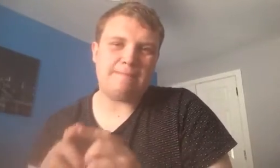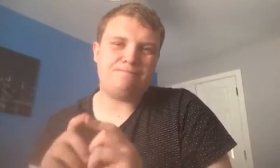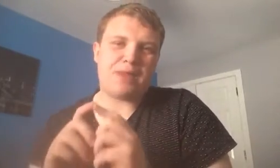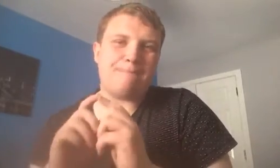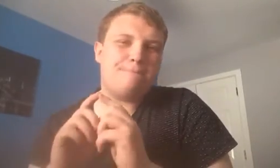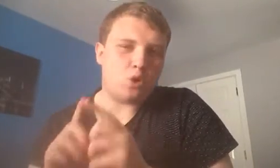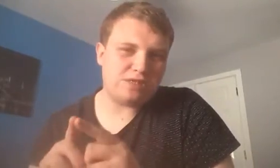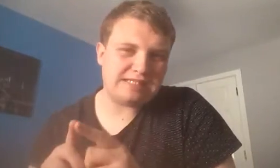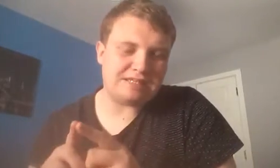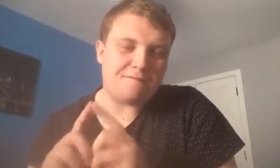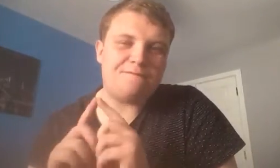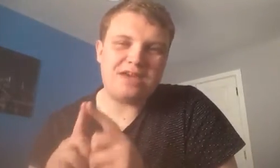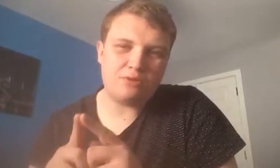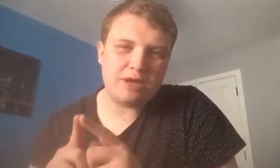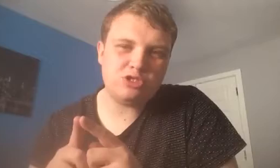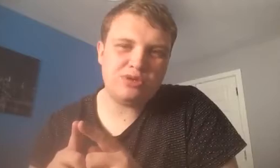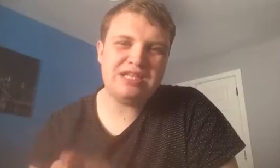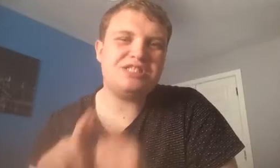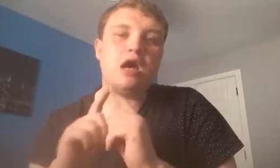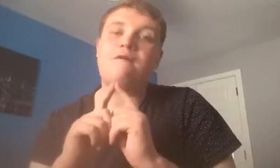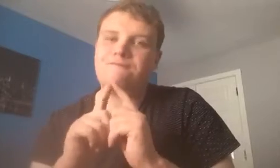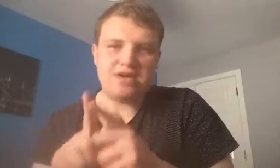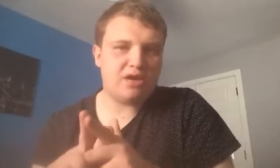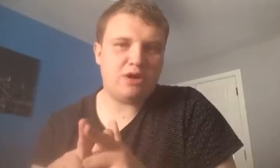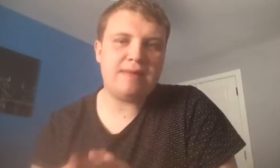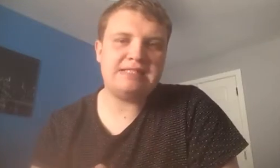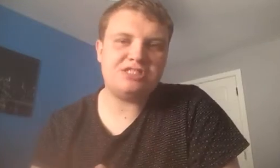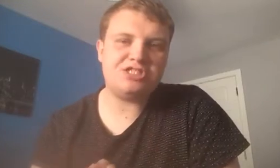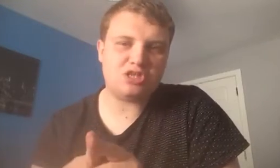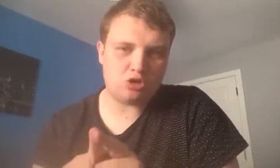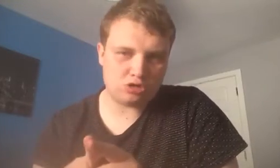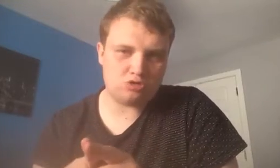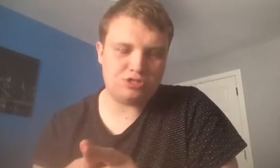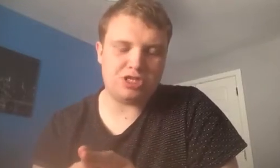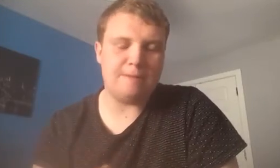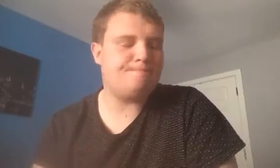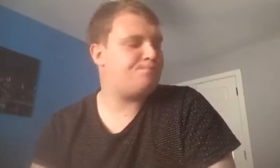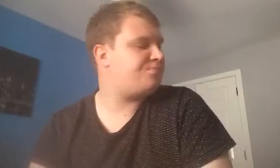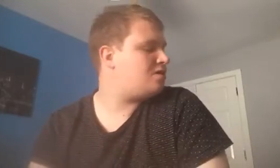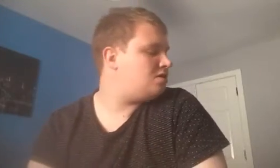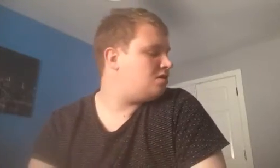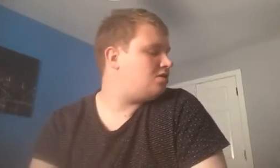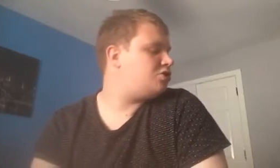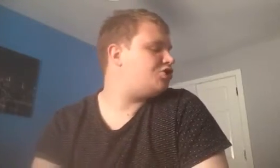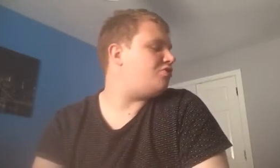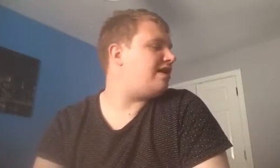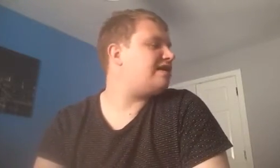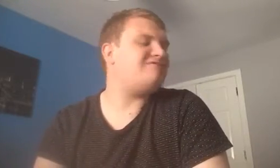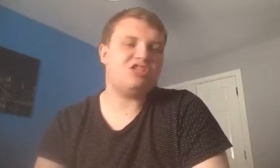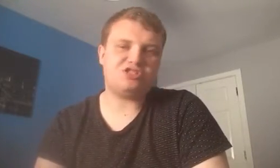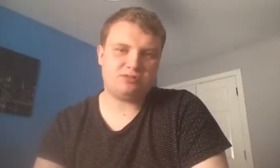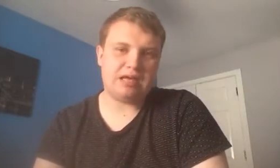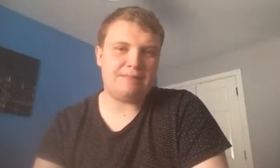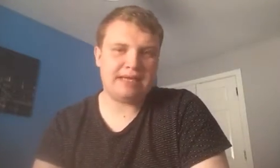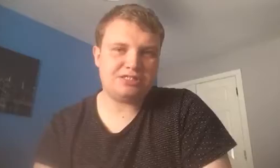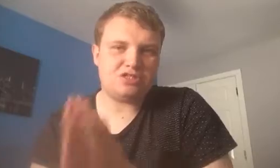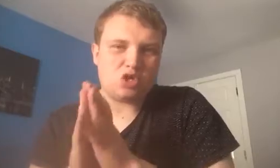posted farewell tweets, farewell messages to Connor Goldstone. So that gives us, that begs the